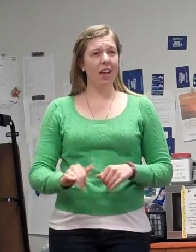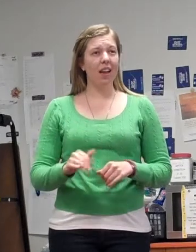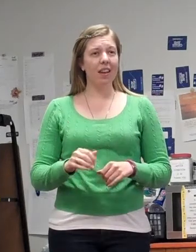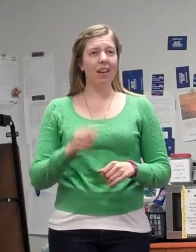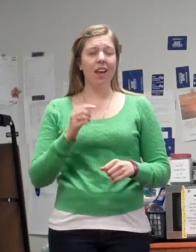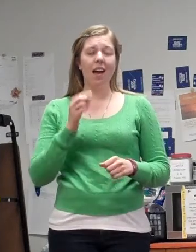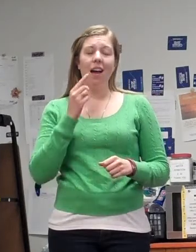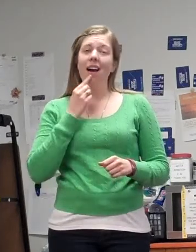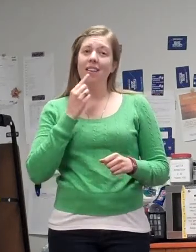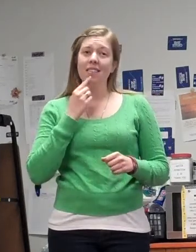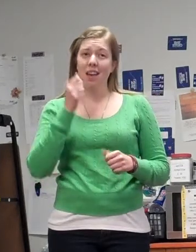phone, I'm not going to play this.